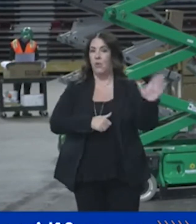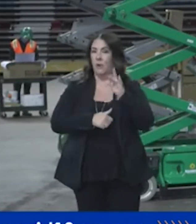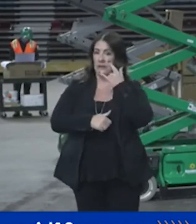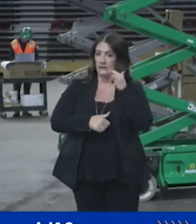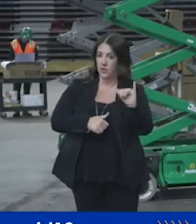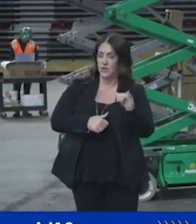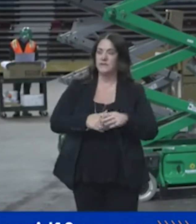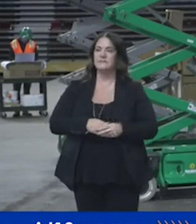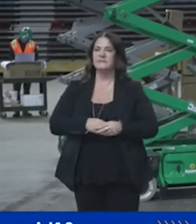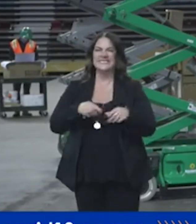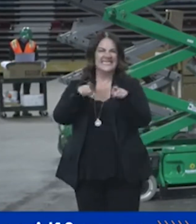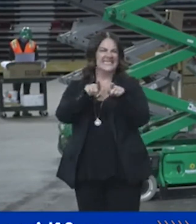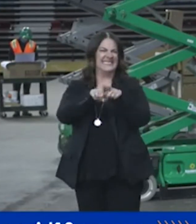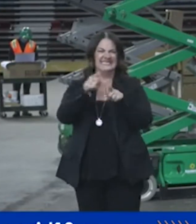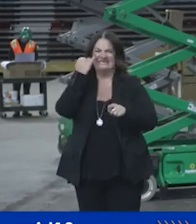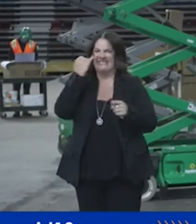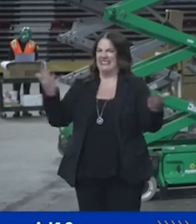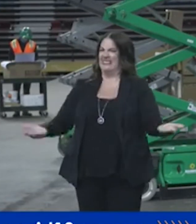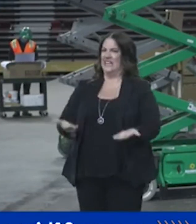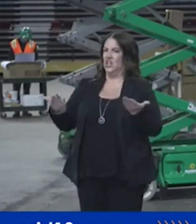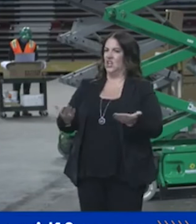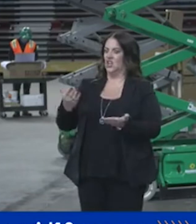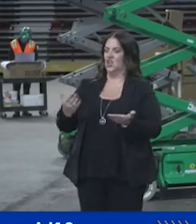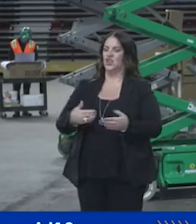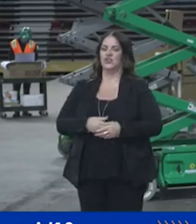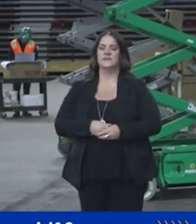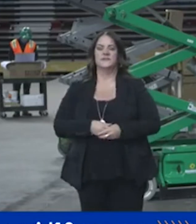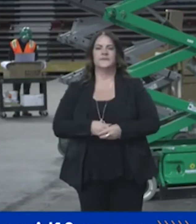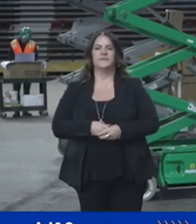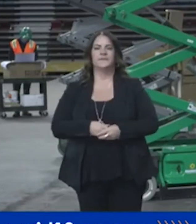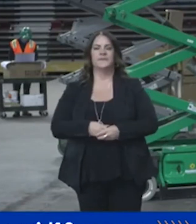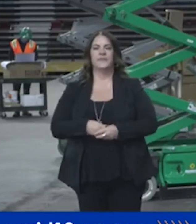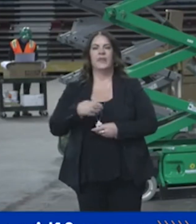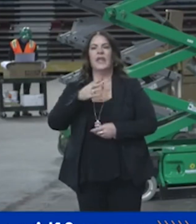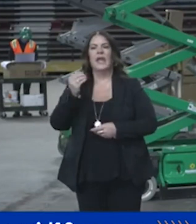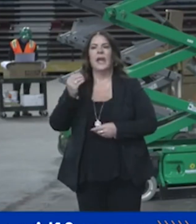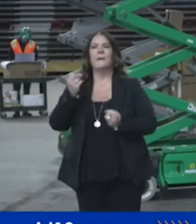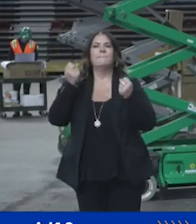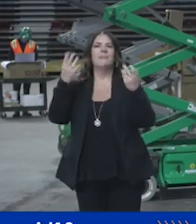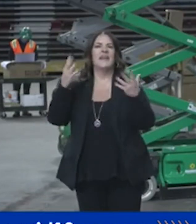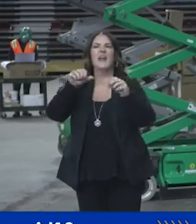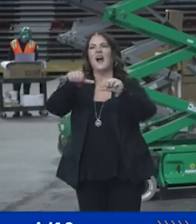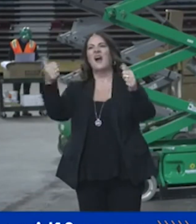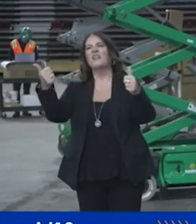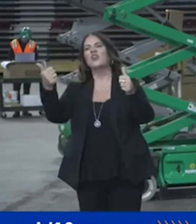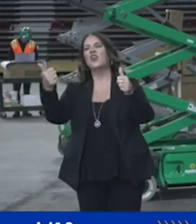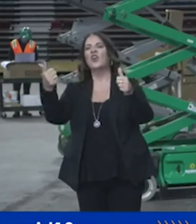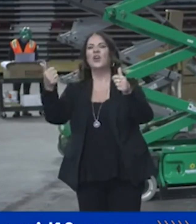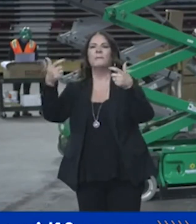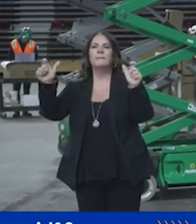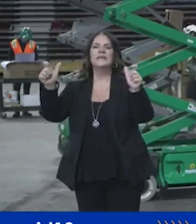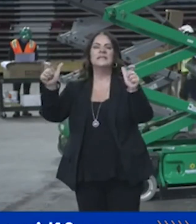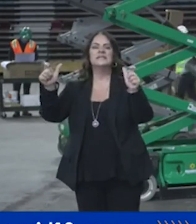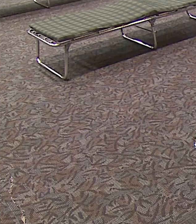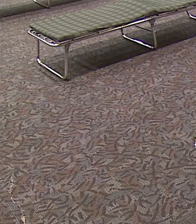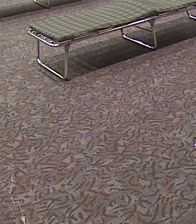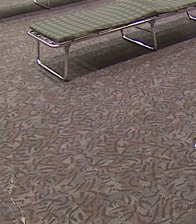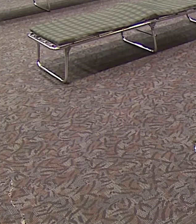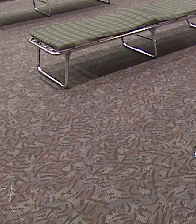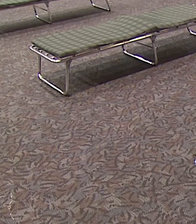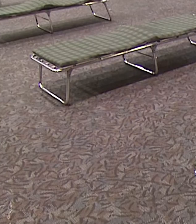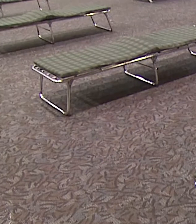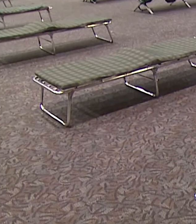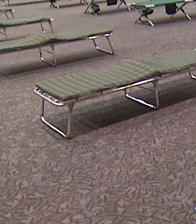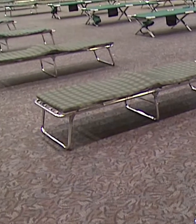have sites like this arena in every major region in the state of California. That's about a